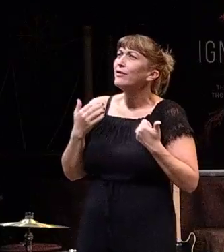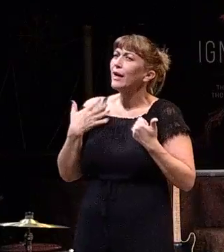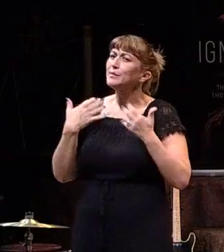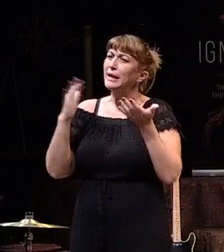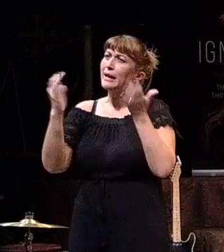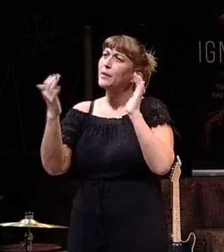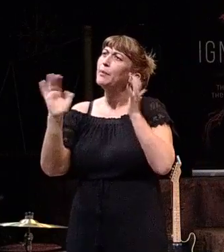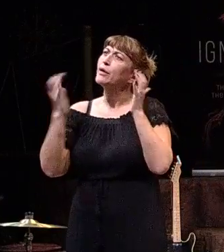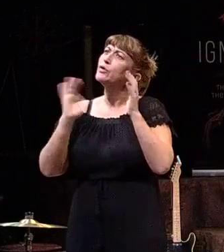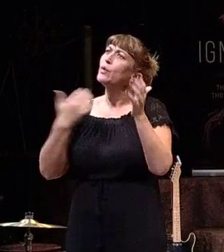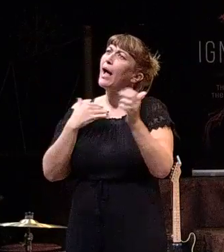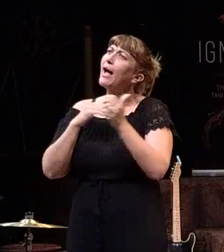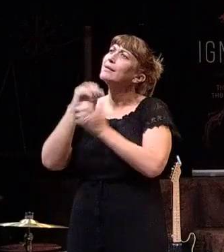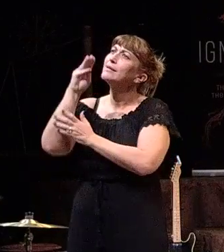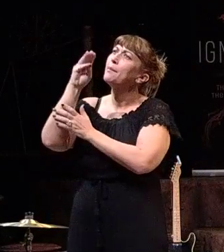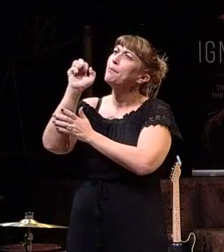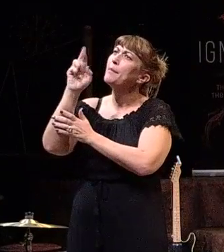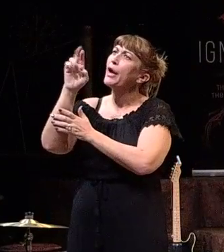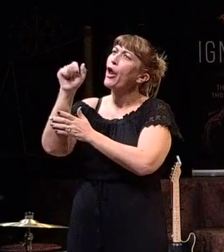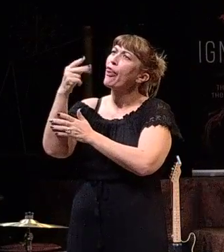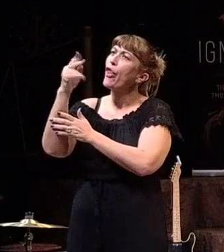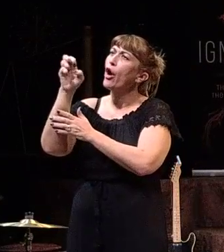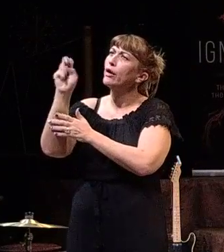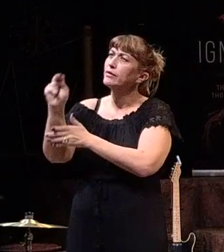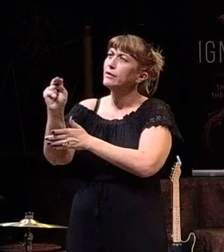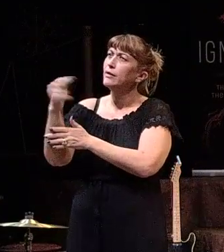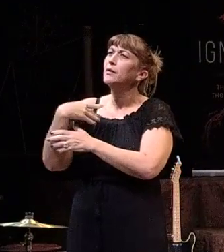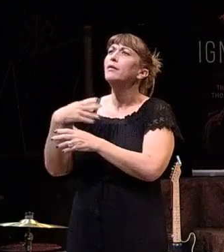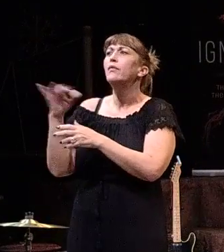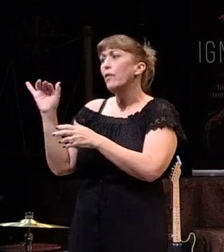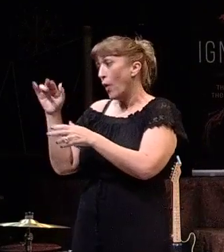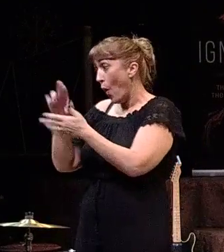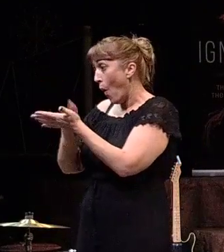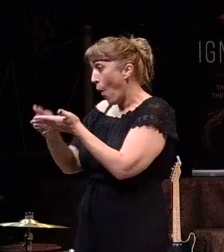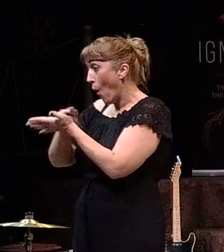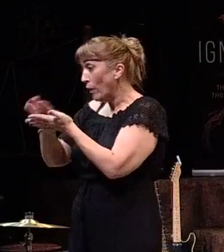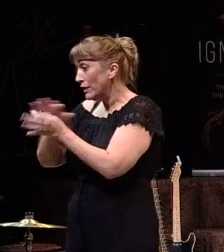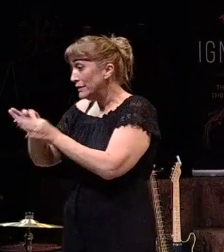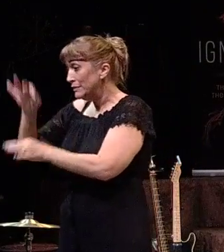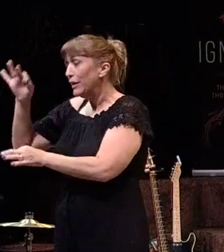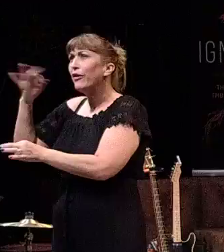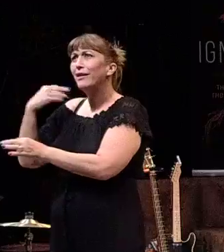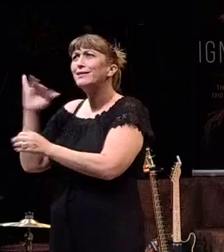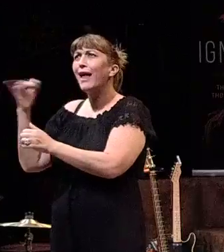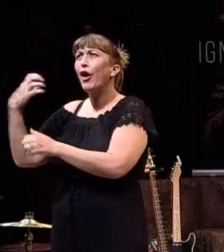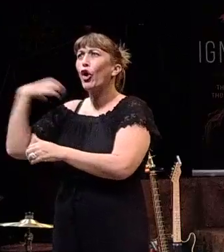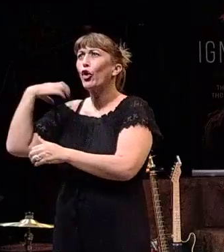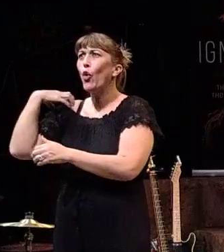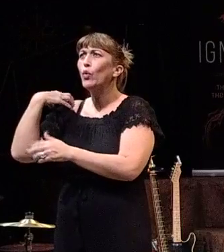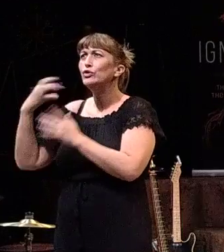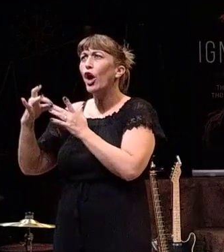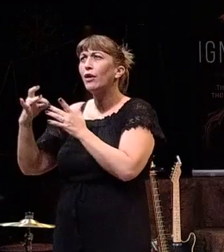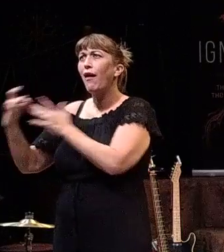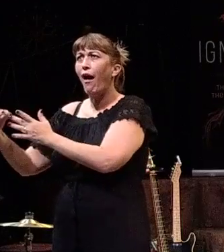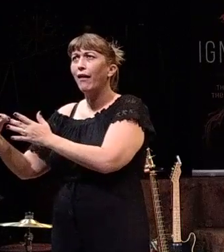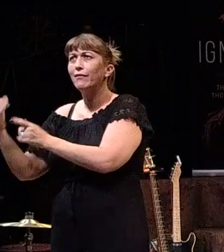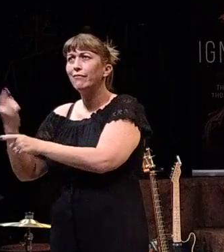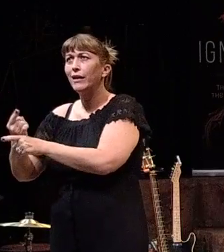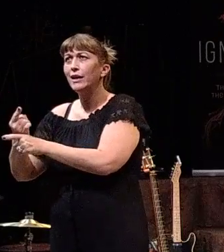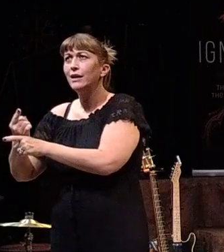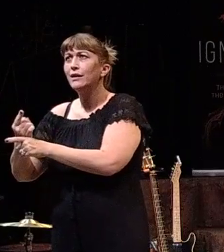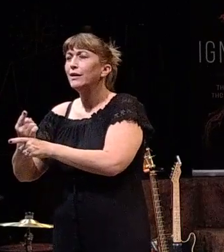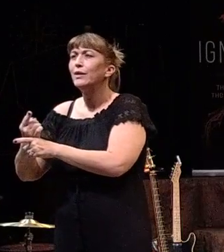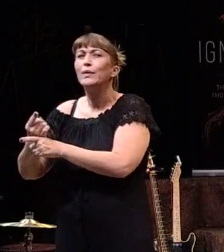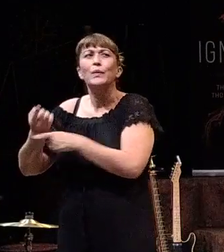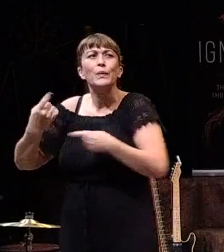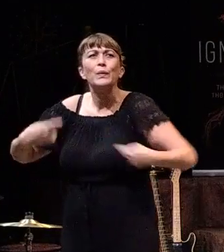and the Holy Spirit is our running partner and our coach. He's our guide and we are